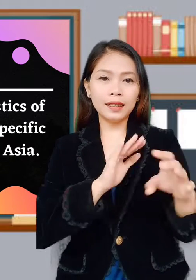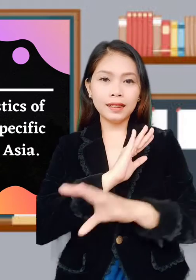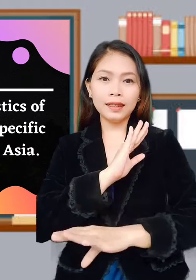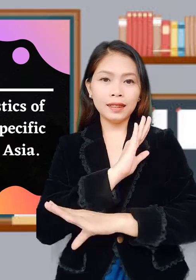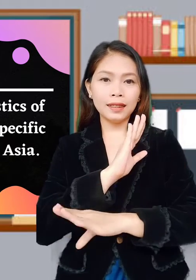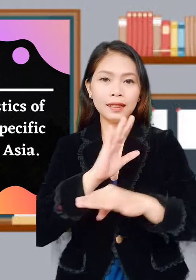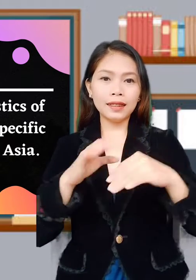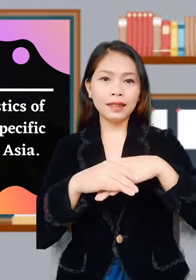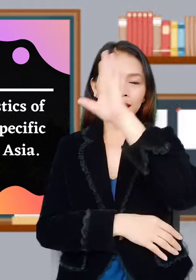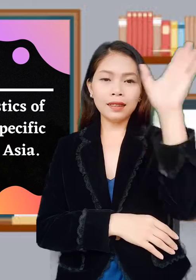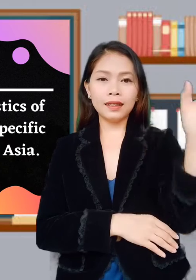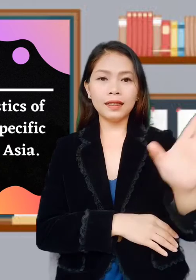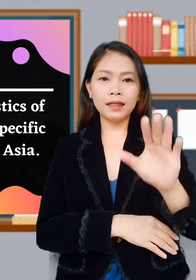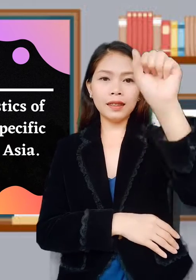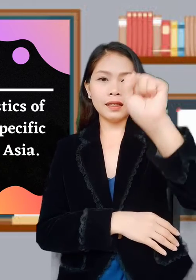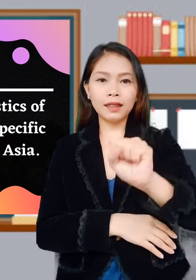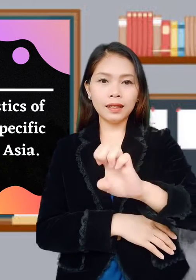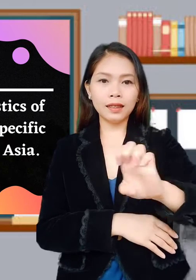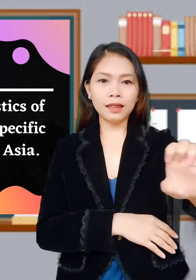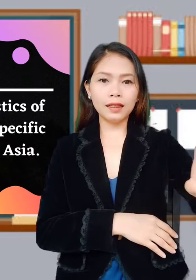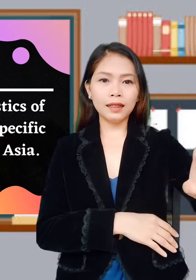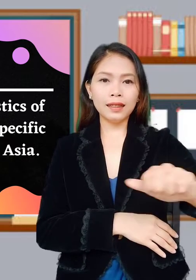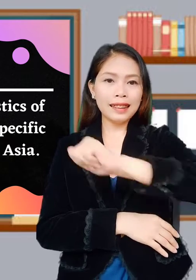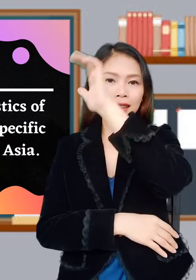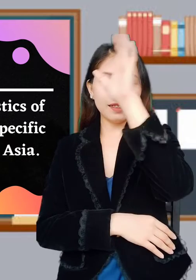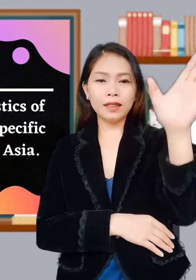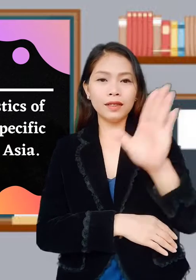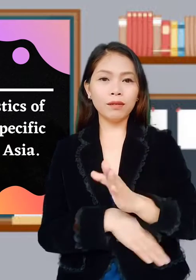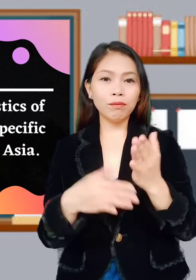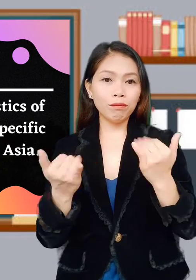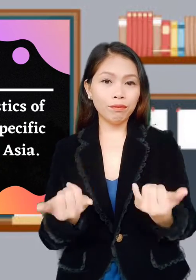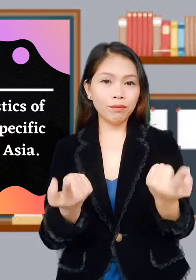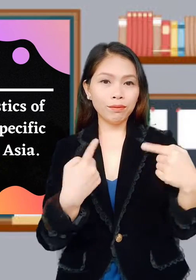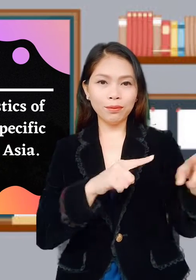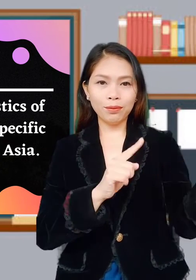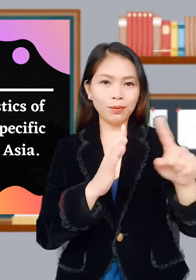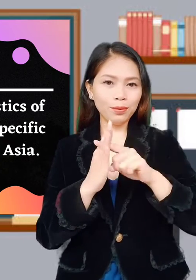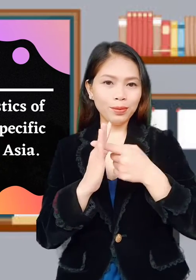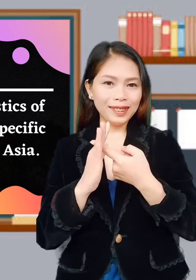specific countries in Southeast Asia. Now, let's start!